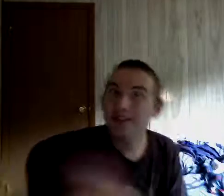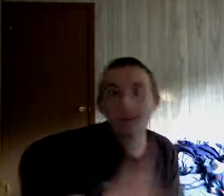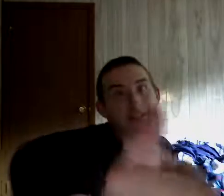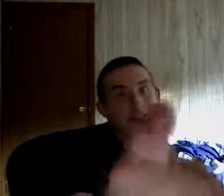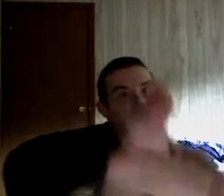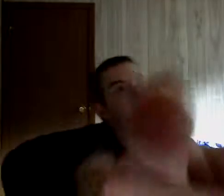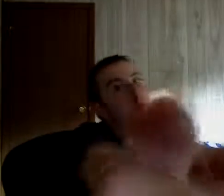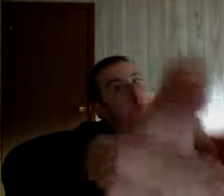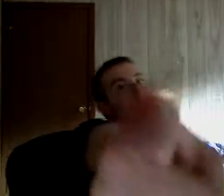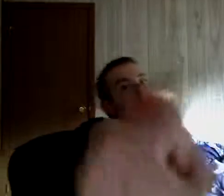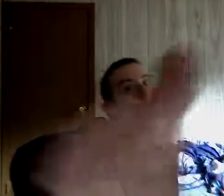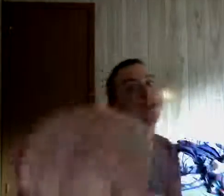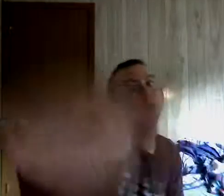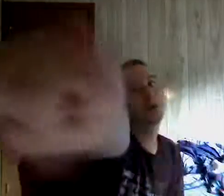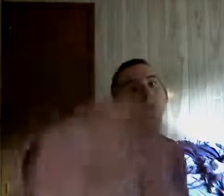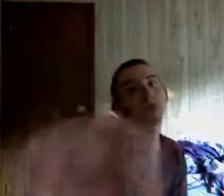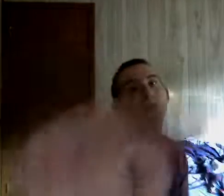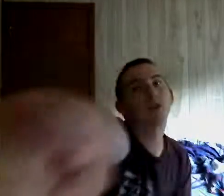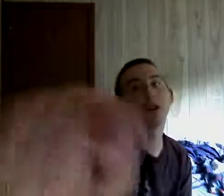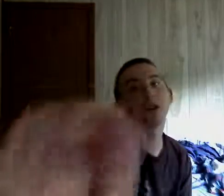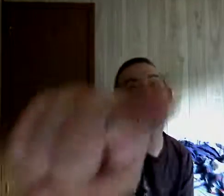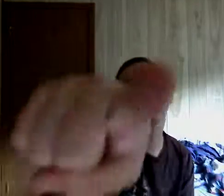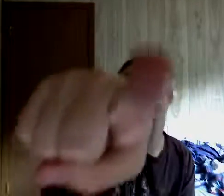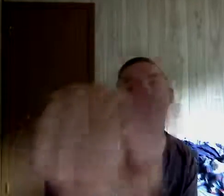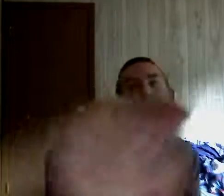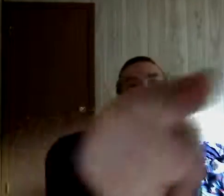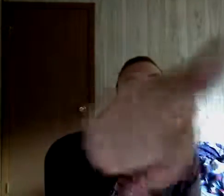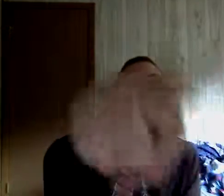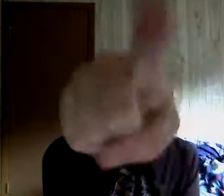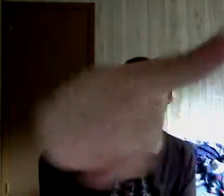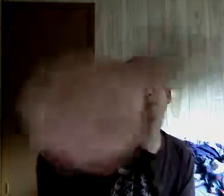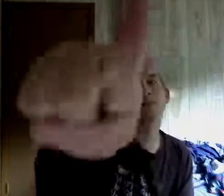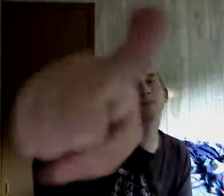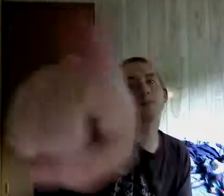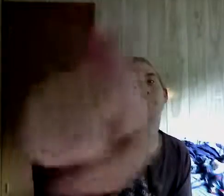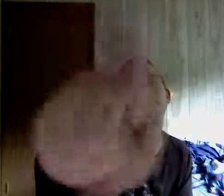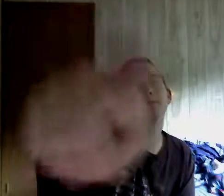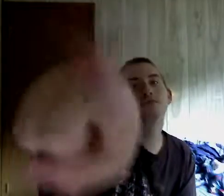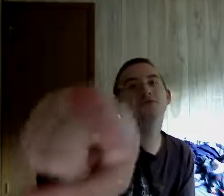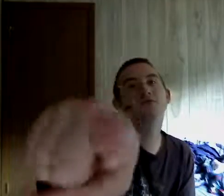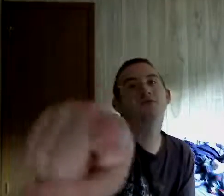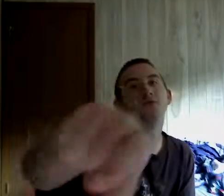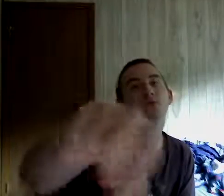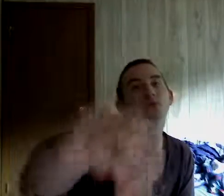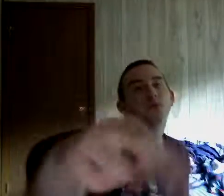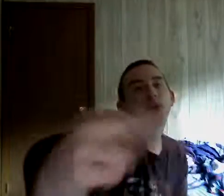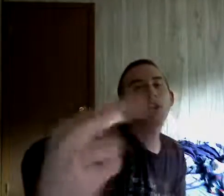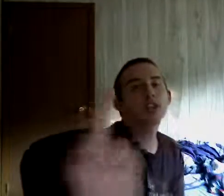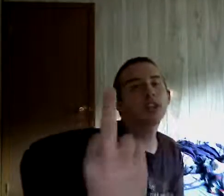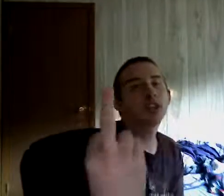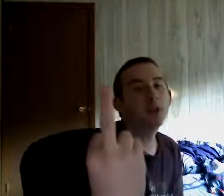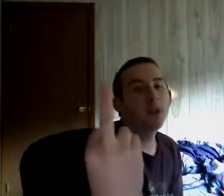yes, you, I don't who you are, but fuck you.